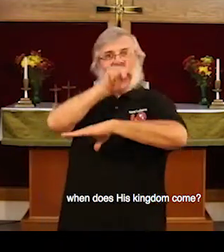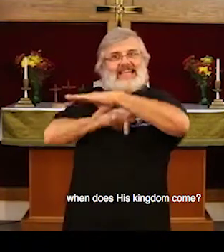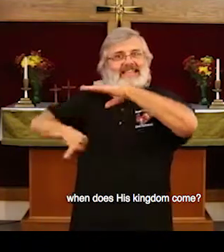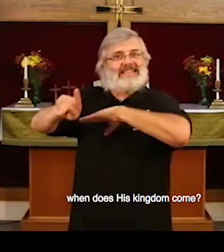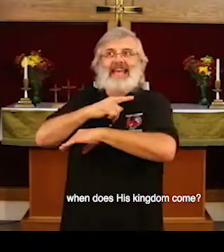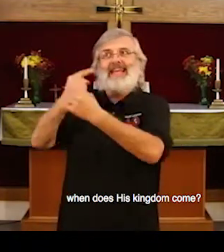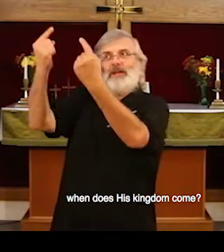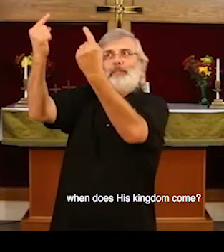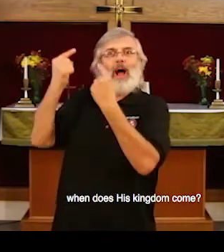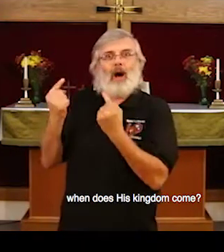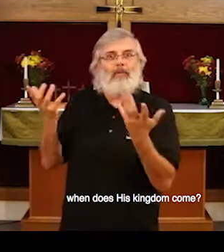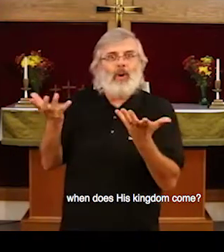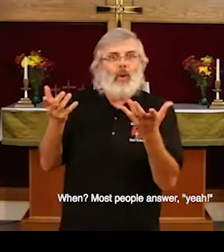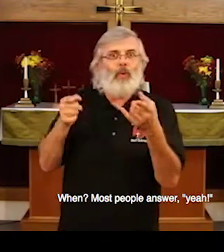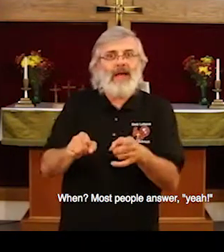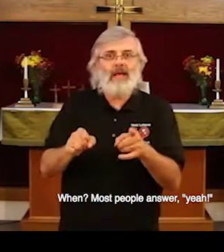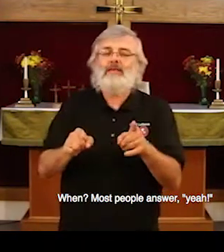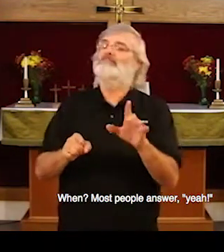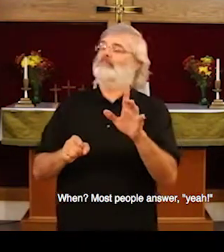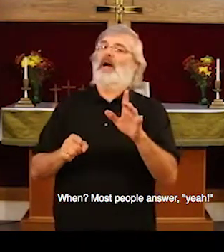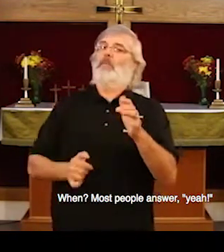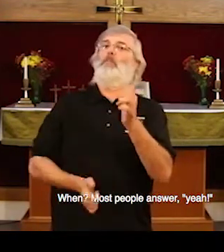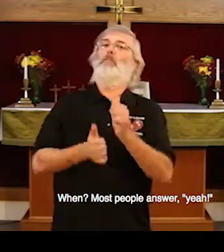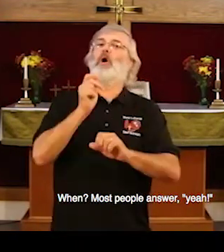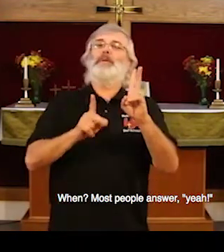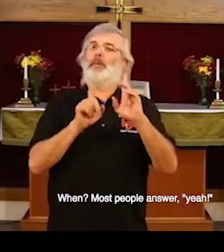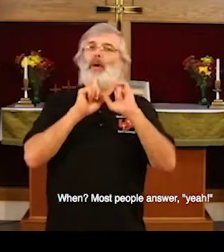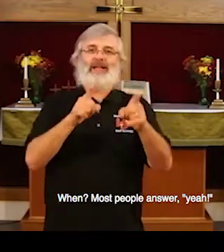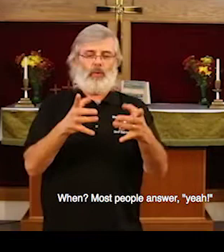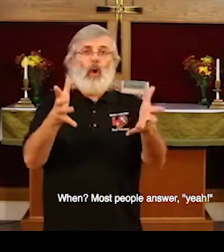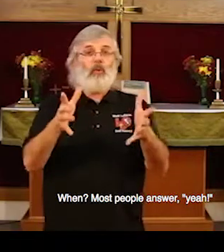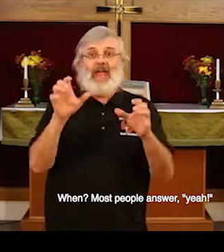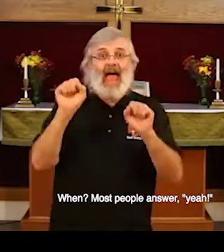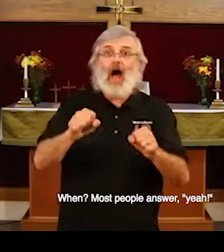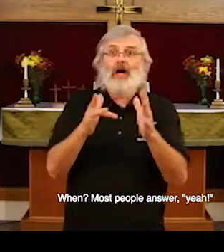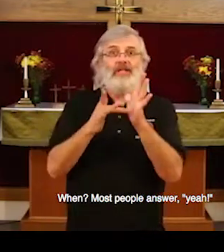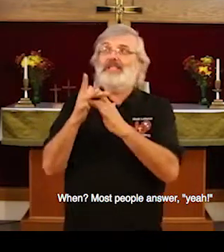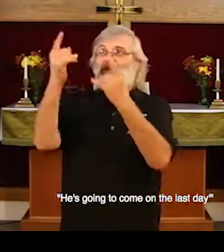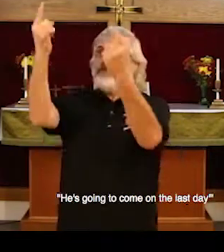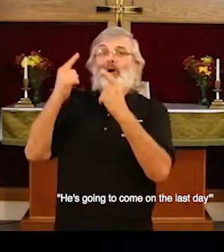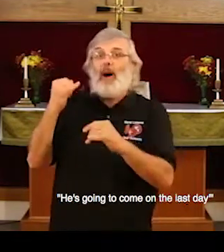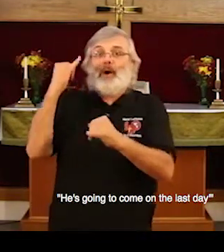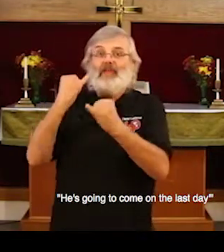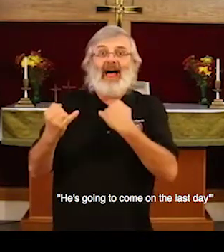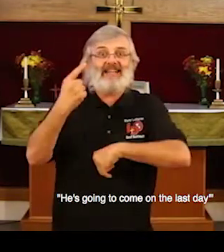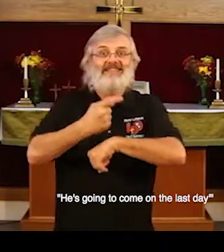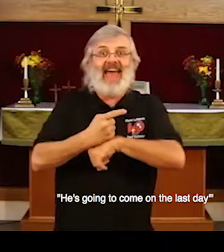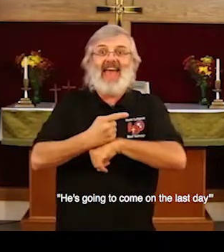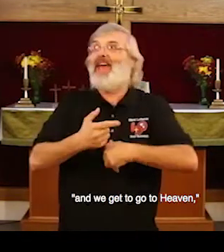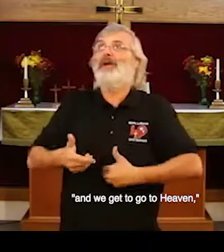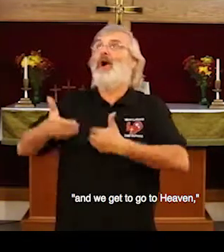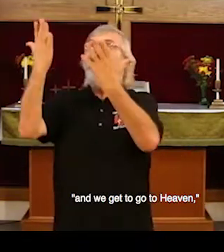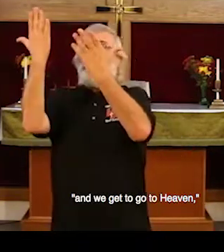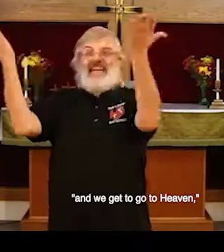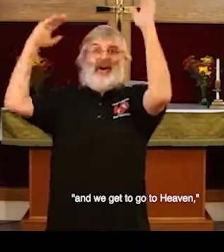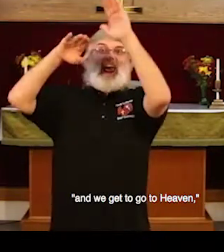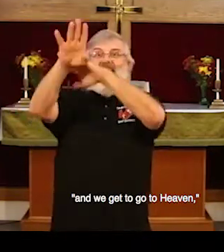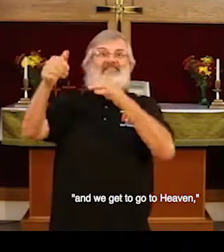his kingdom come? When? Most people will answer, oh yeah, Jesus will come on the last day. We can go to heaven